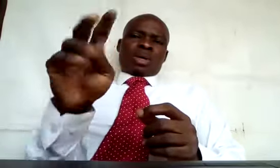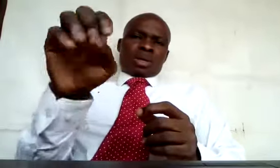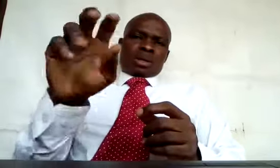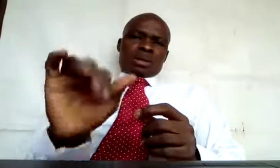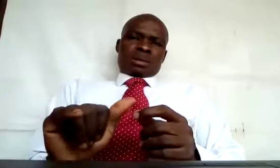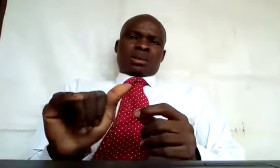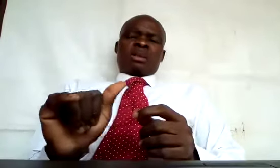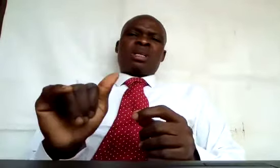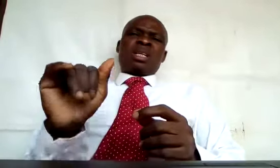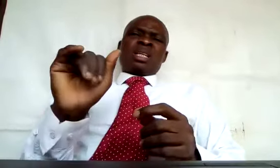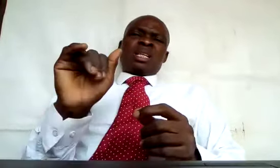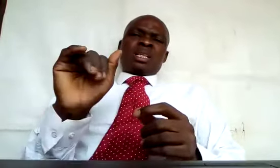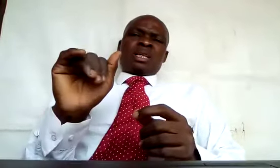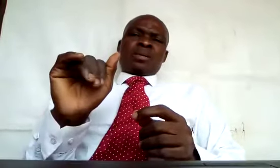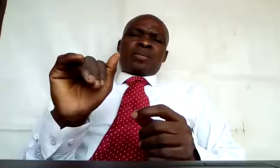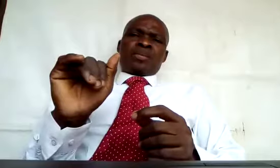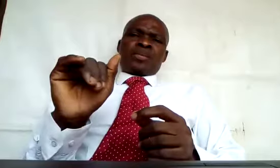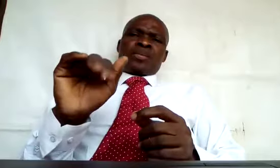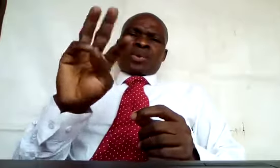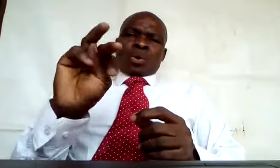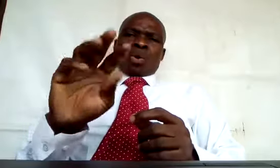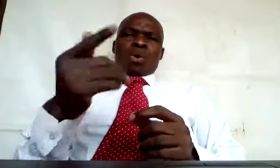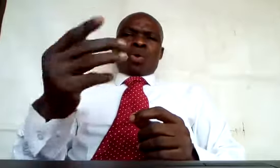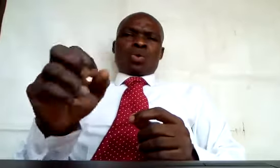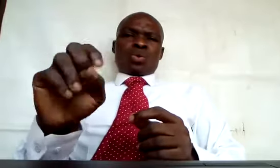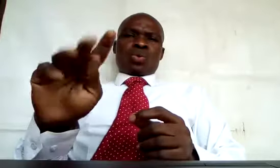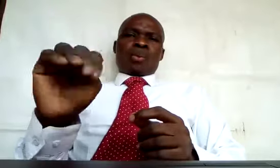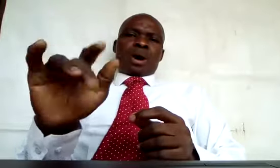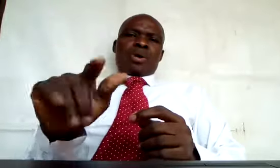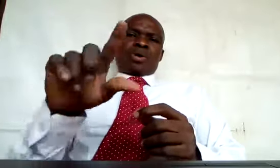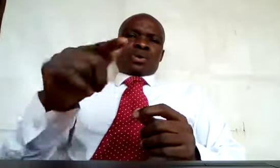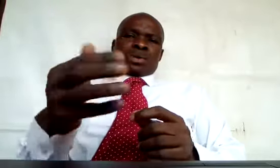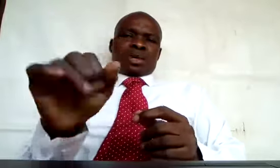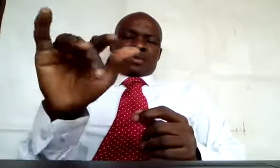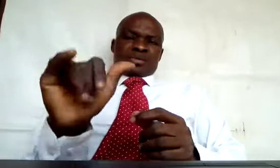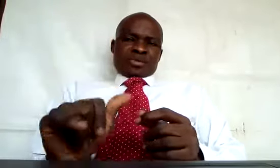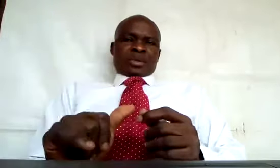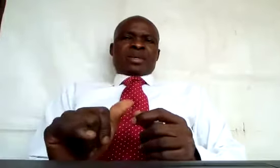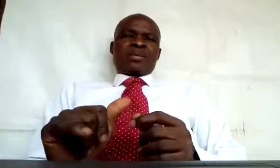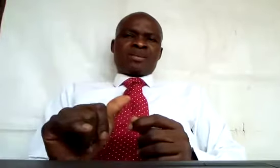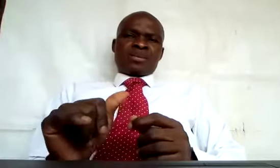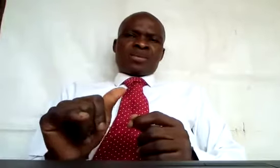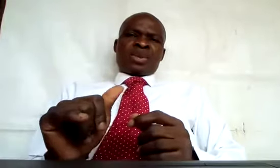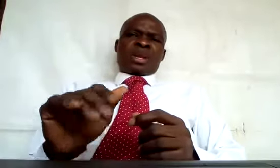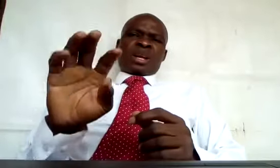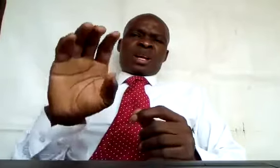circumnavigation, autobiography, extraterrestrial, characterization,